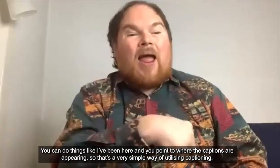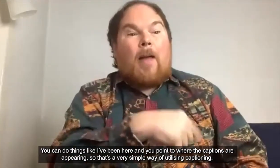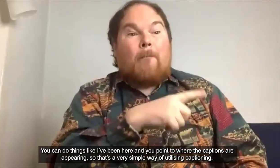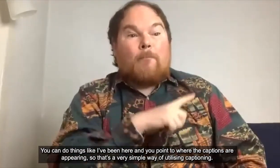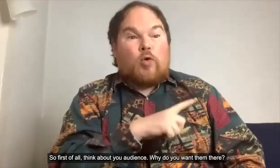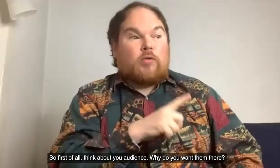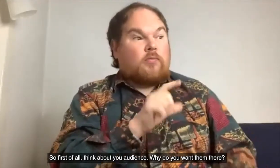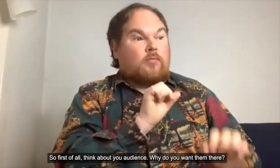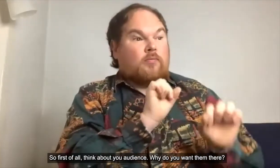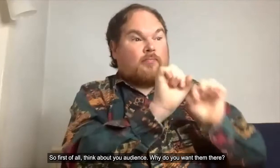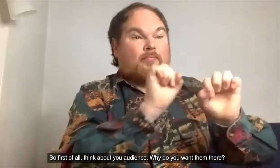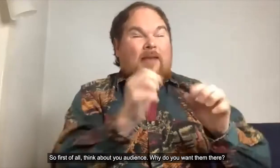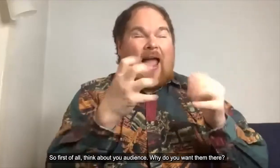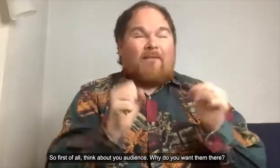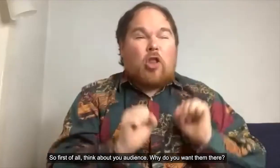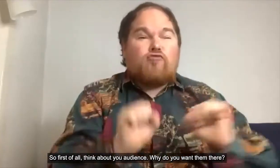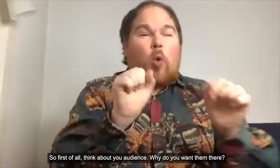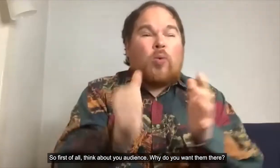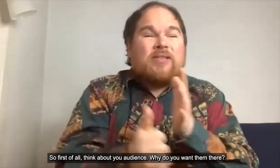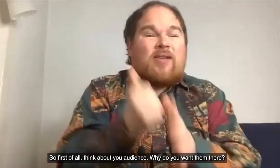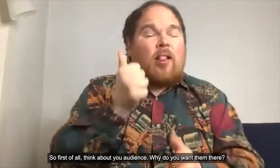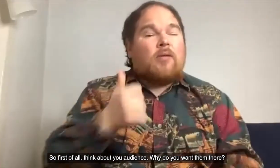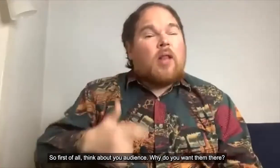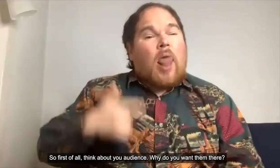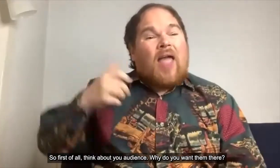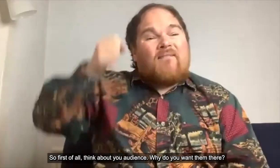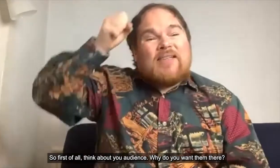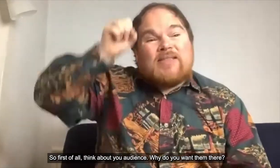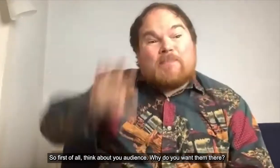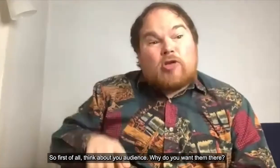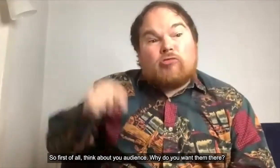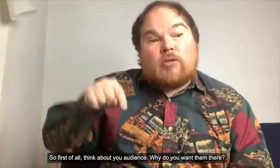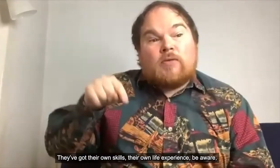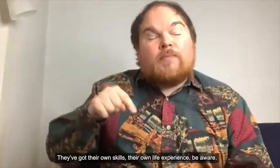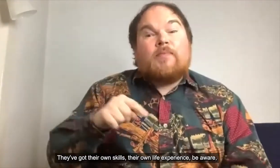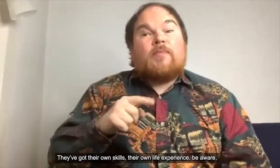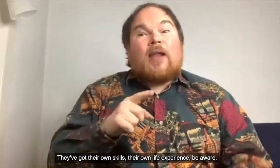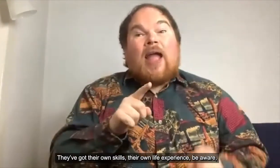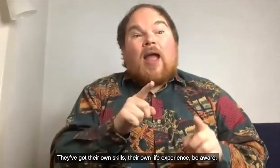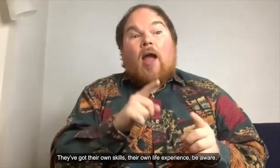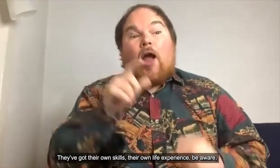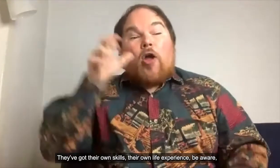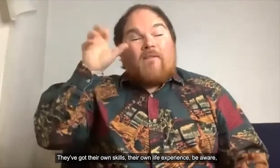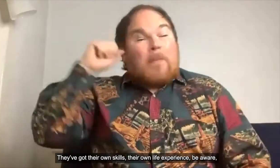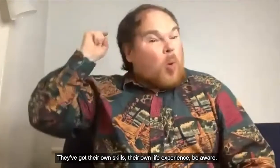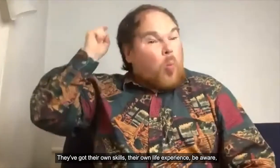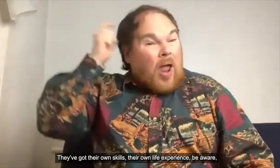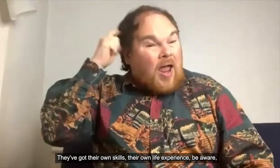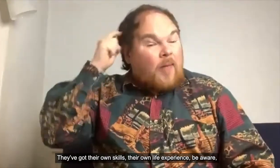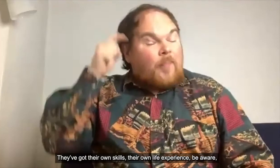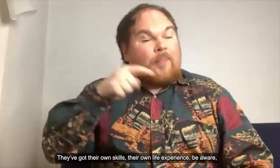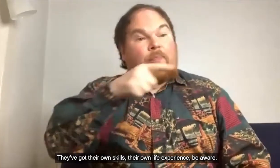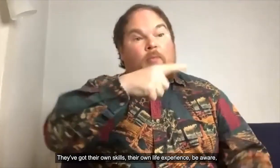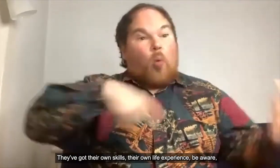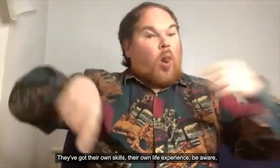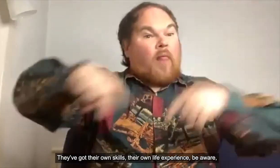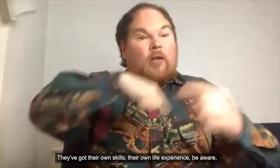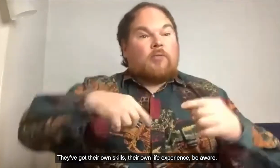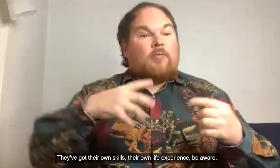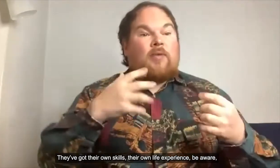so first of all think about your audience why do you want them there they've got their own skills they've got their own life experience be aware